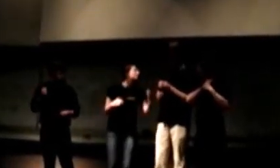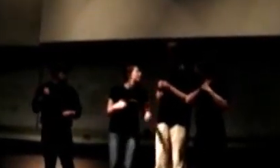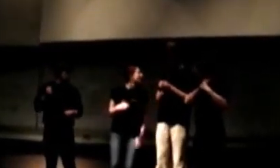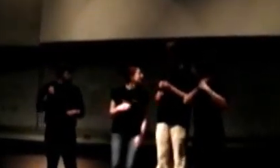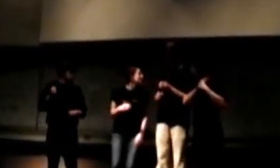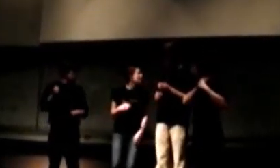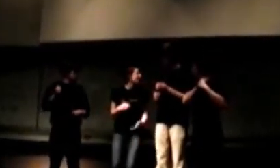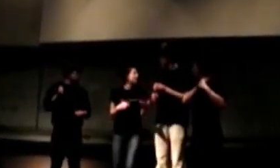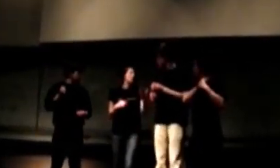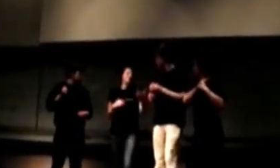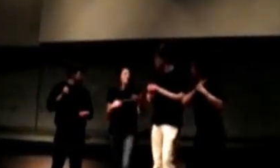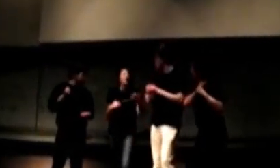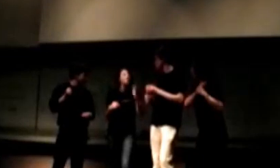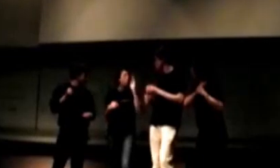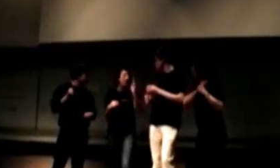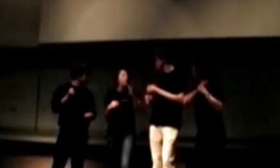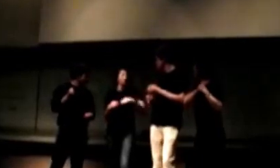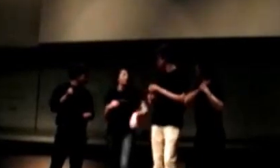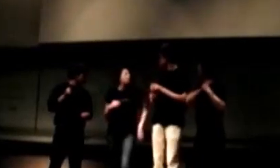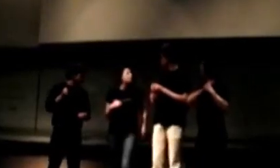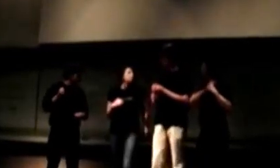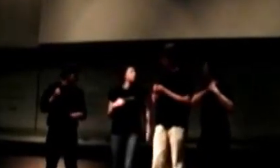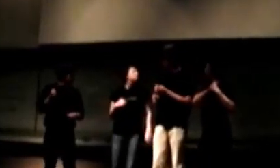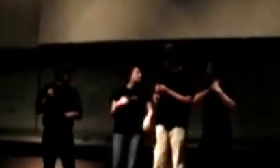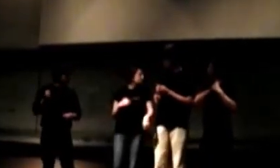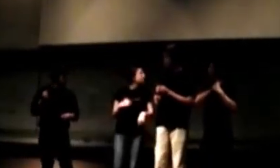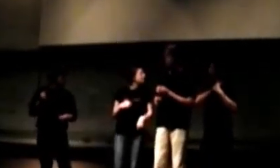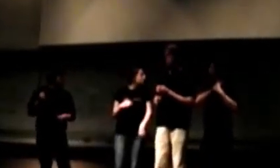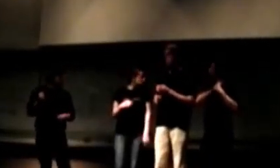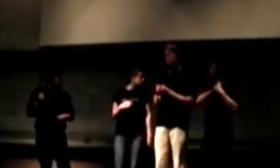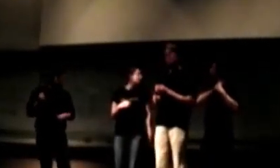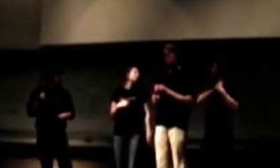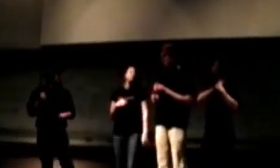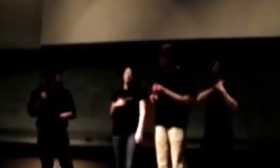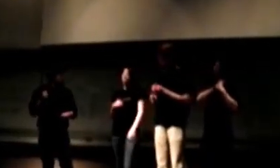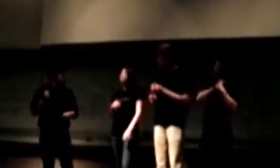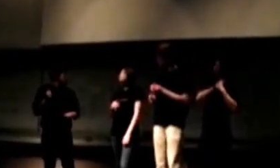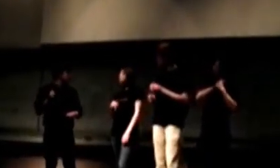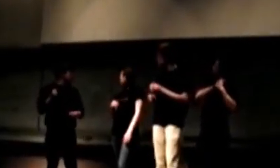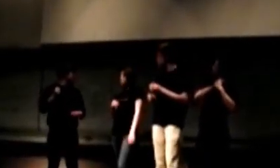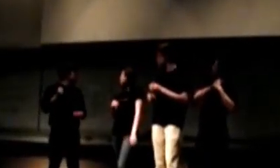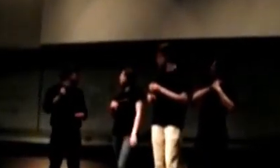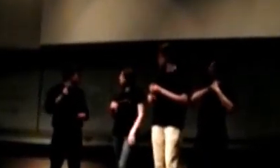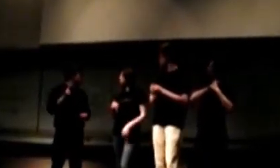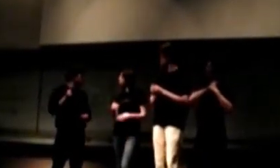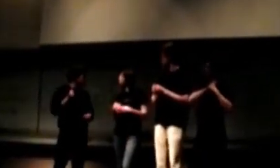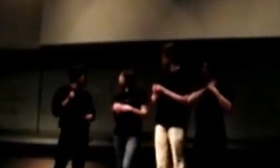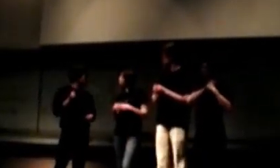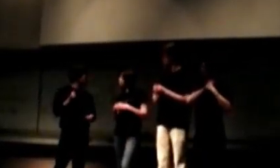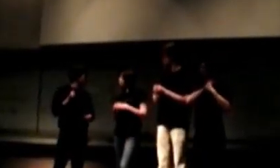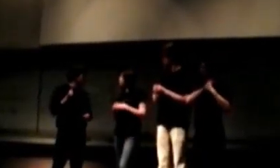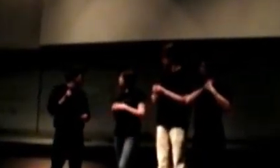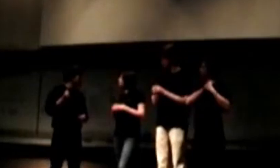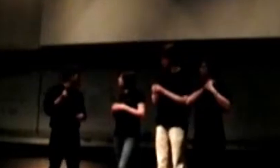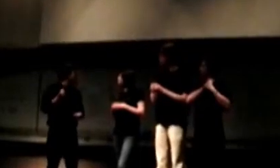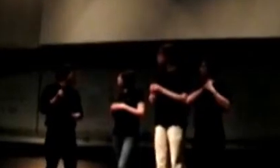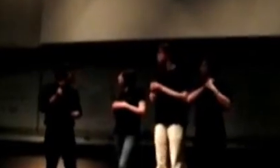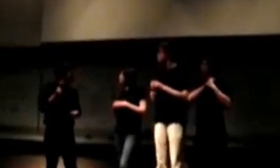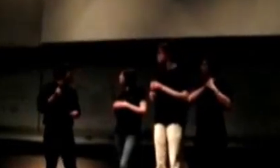don't use it. Because, you know what? My organic foods need to eat too much. Well, if it doesn't grow directly from the Earth, I don't